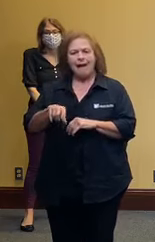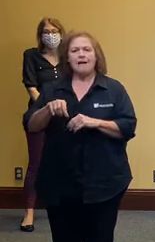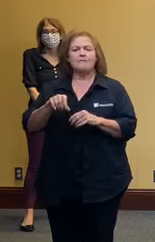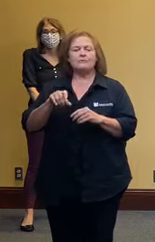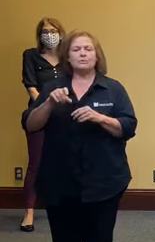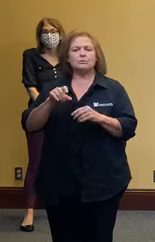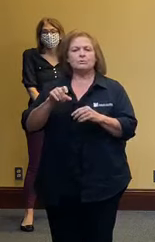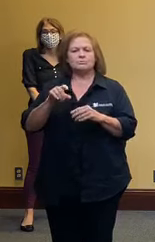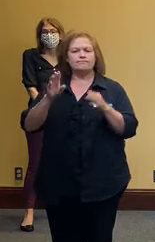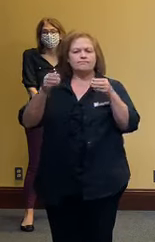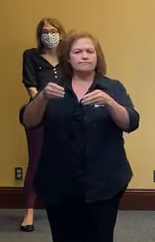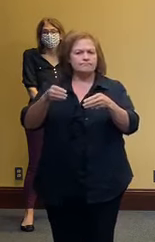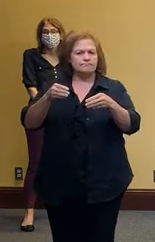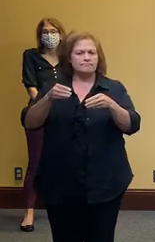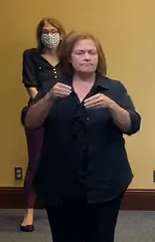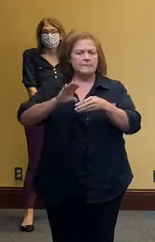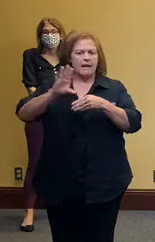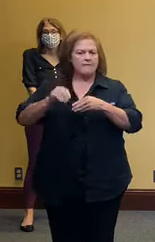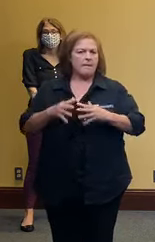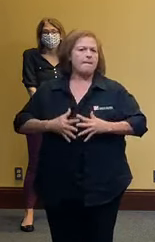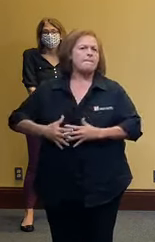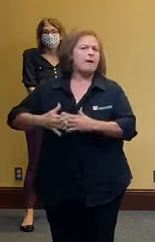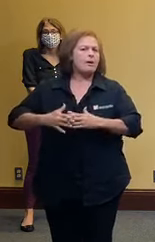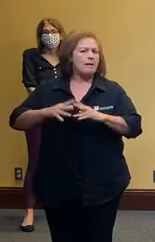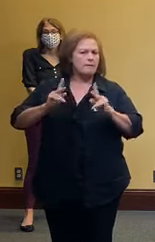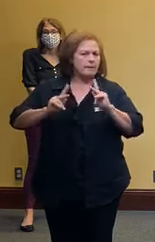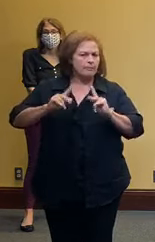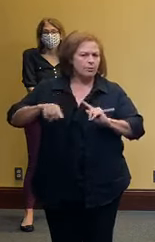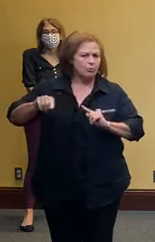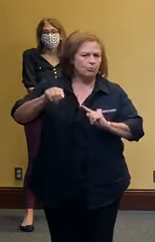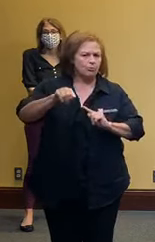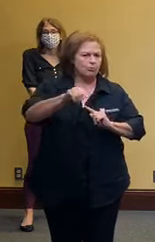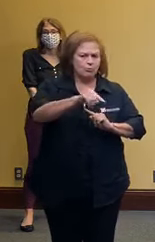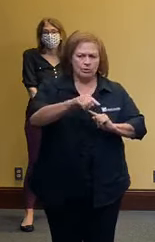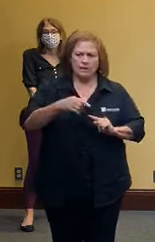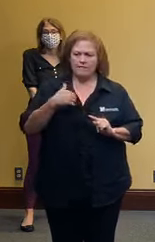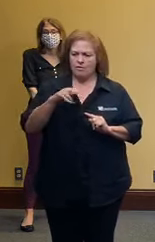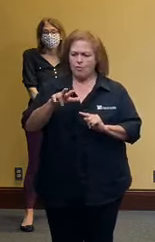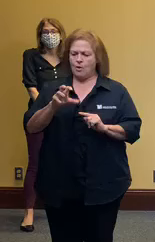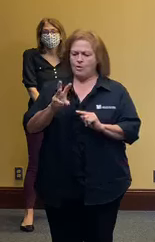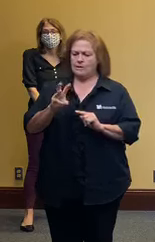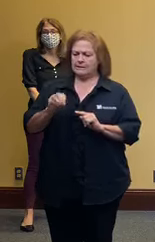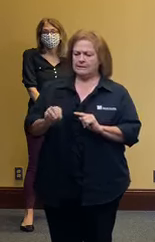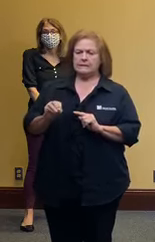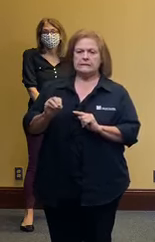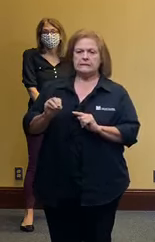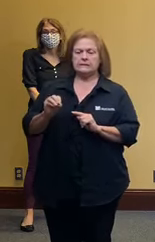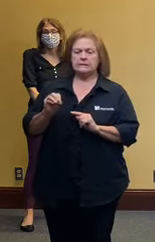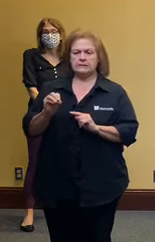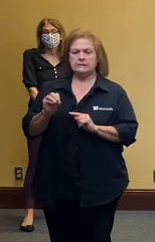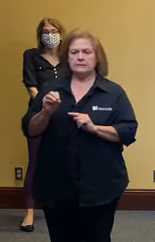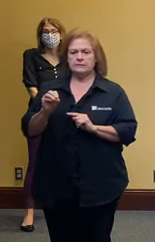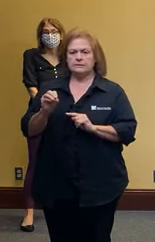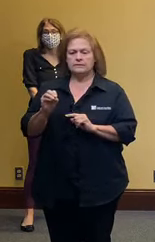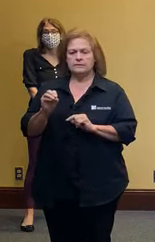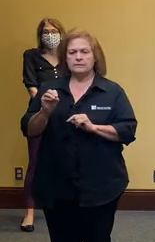african-american community we know that as well uh with 360 of our residents um